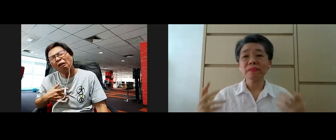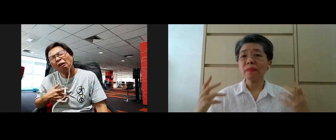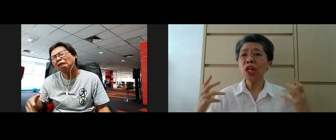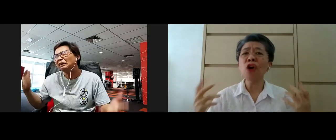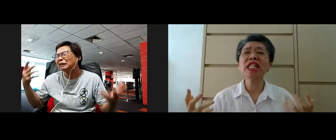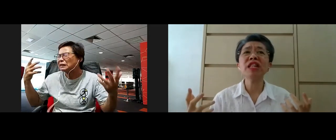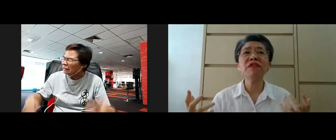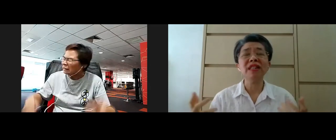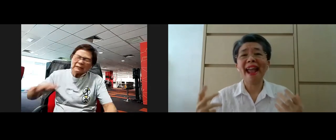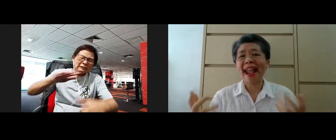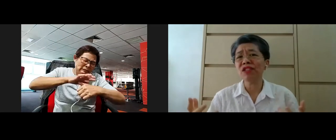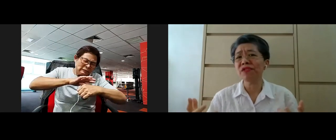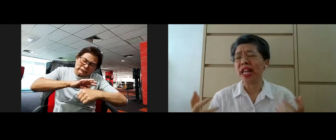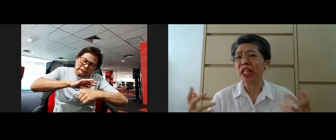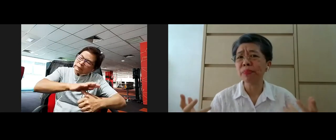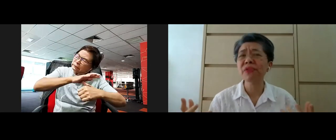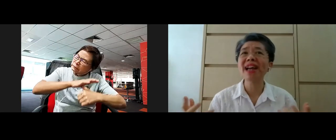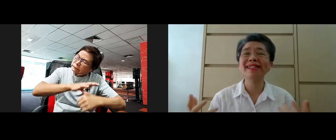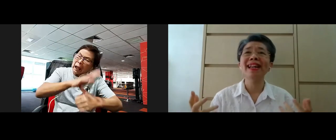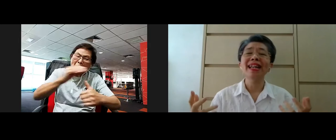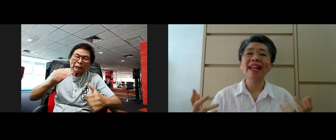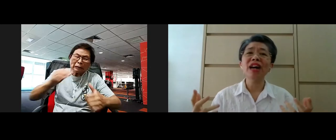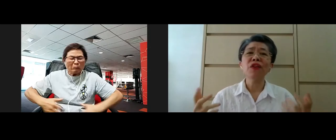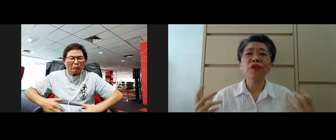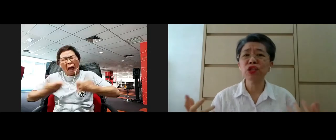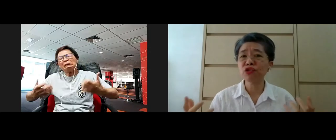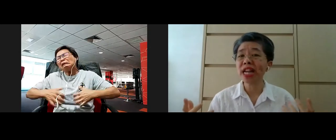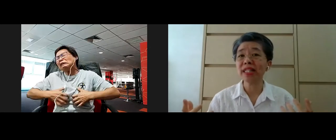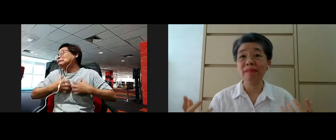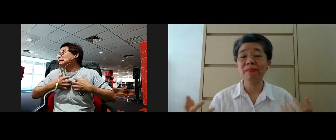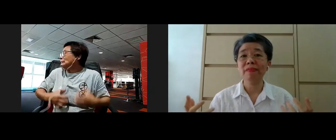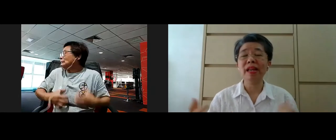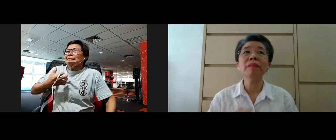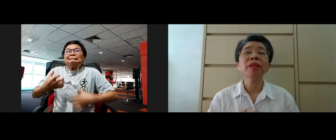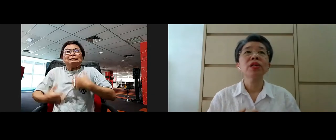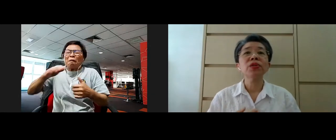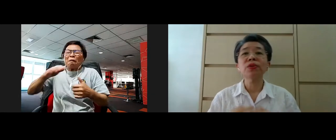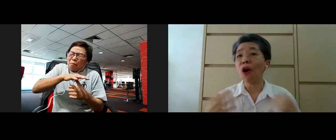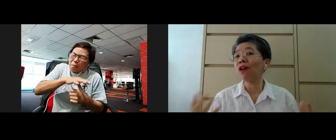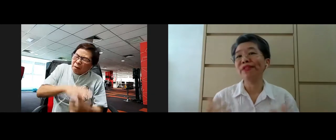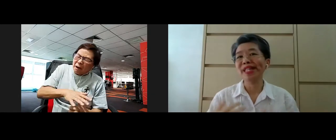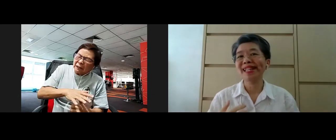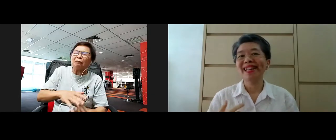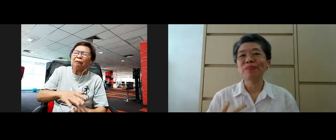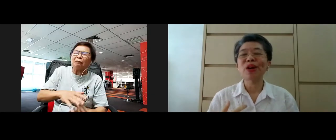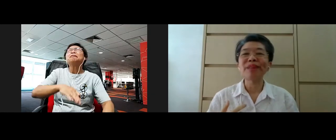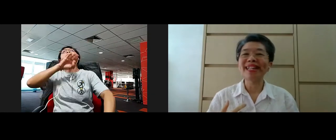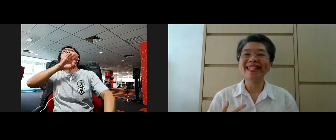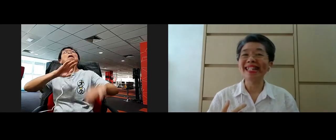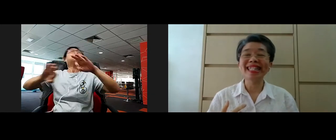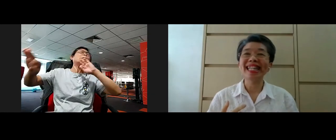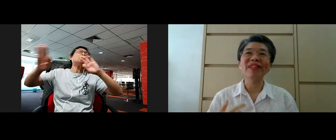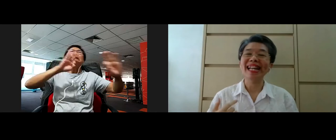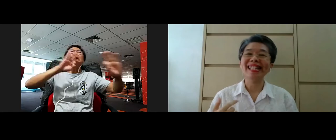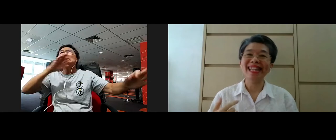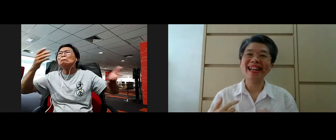yeah? Or even angry, depressed, yeah? Frustrated, yeah? So all of us probably,